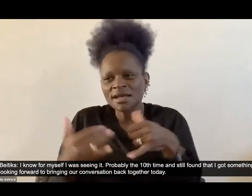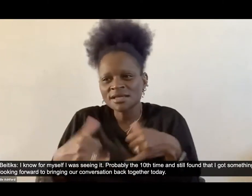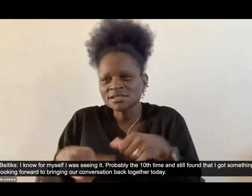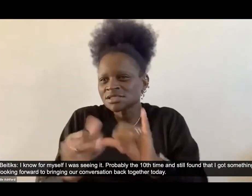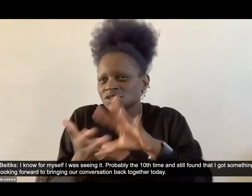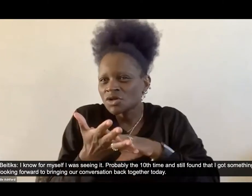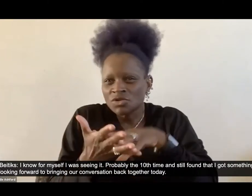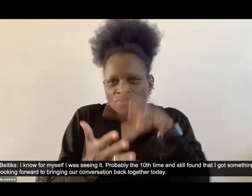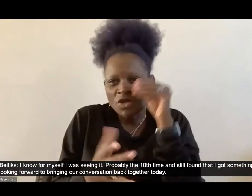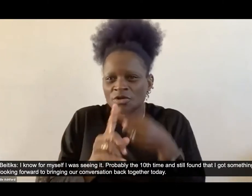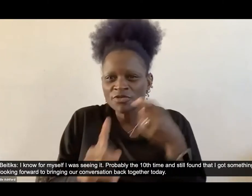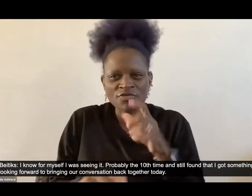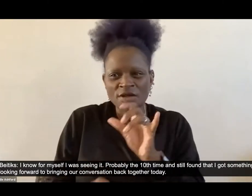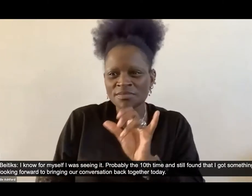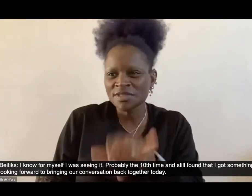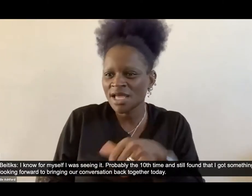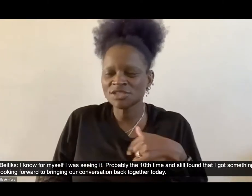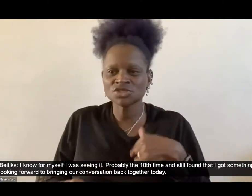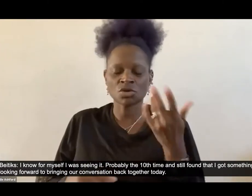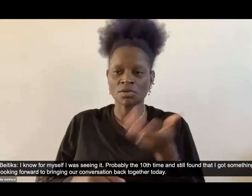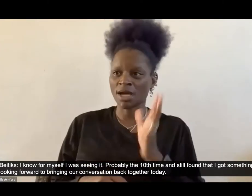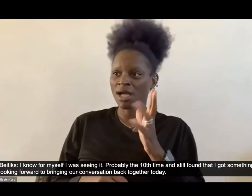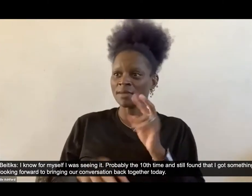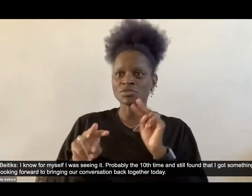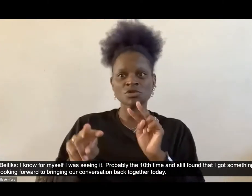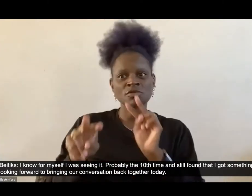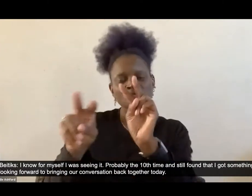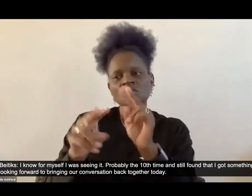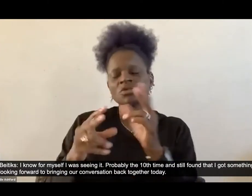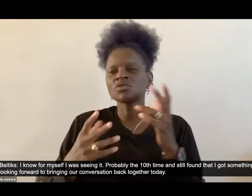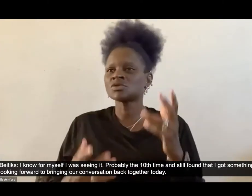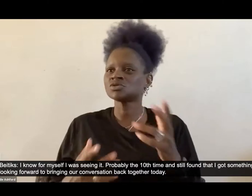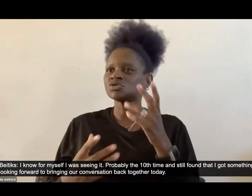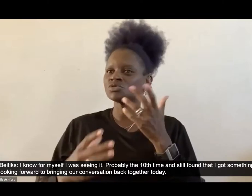looking forward to bringing our conversation back together today.